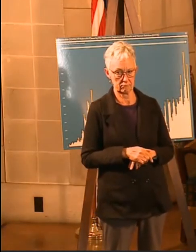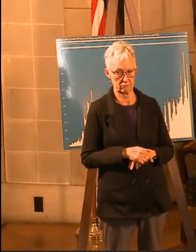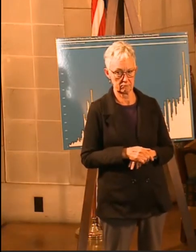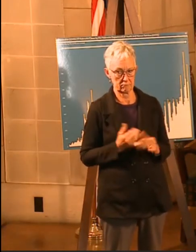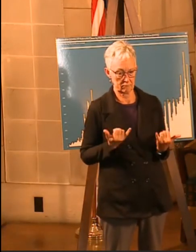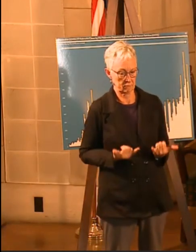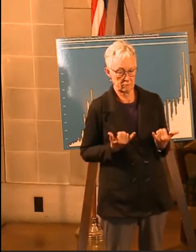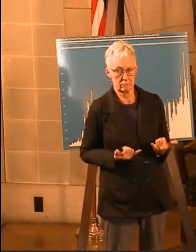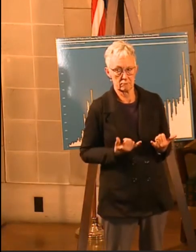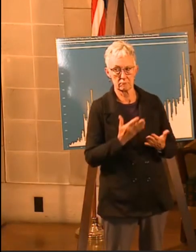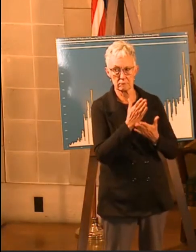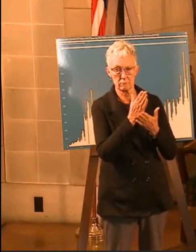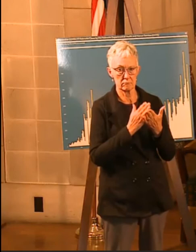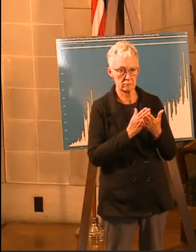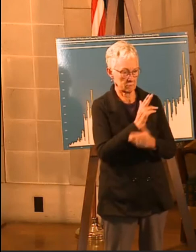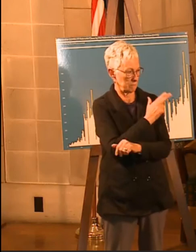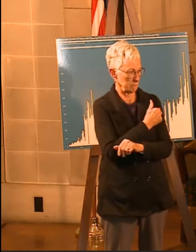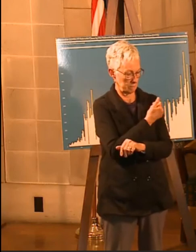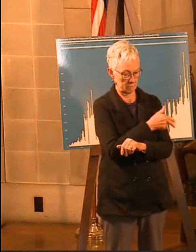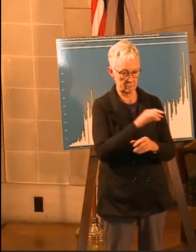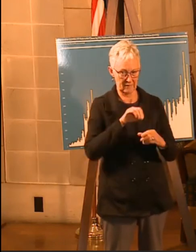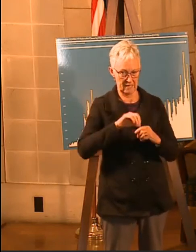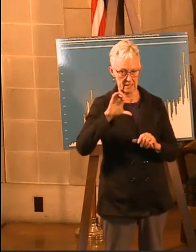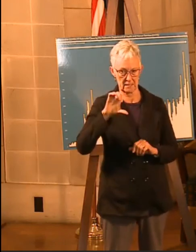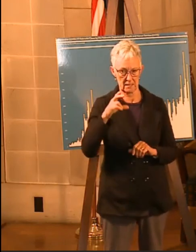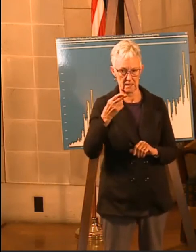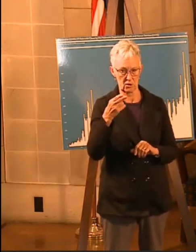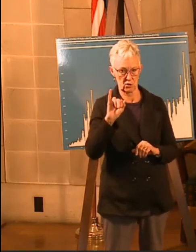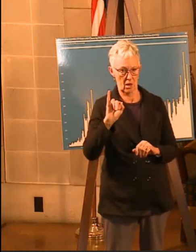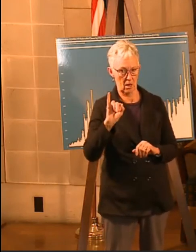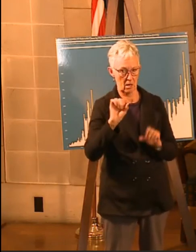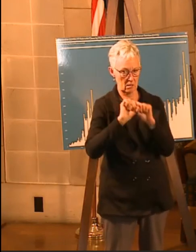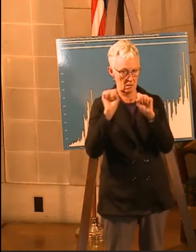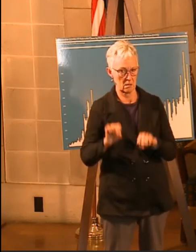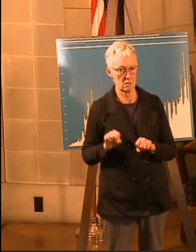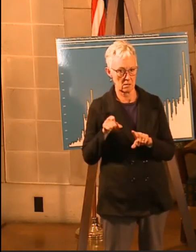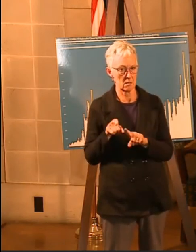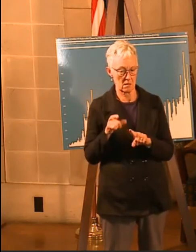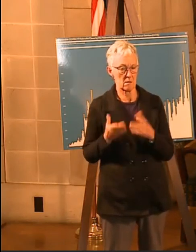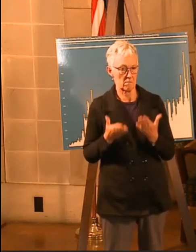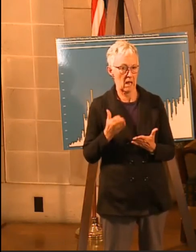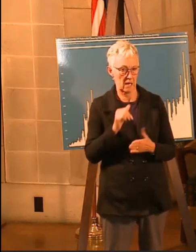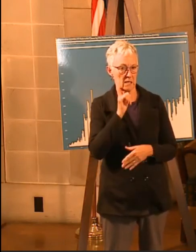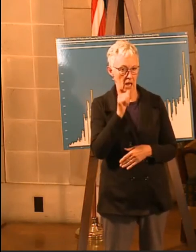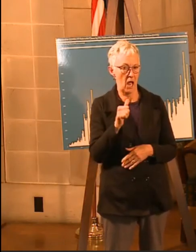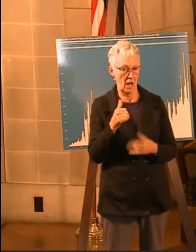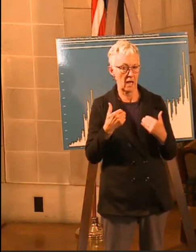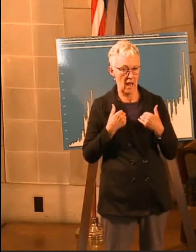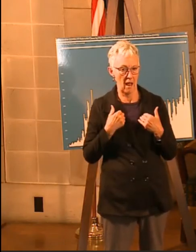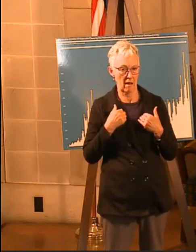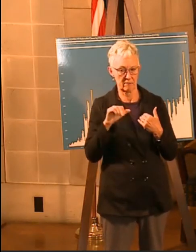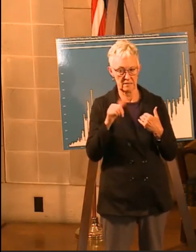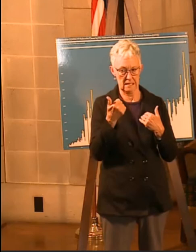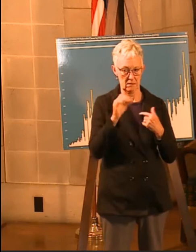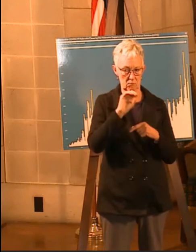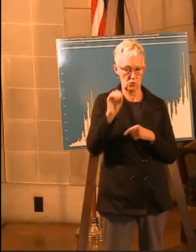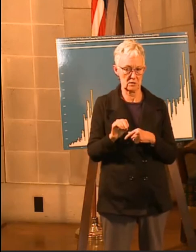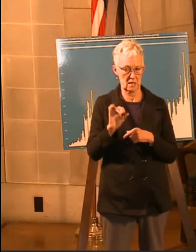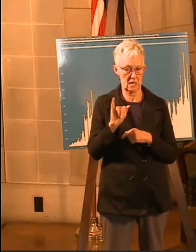Currently, some of the hospitals in the CHI system might not be able to meet that ICU capacity,